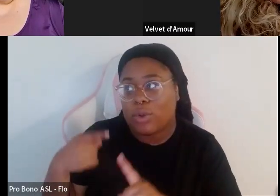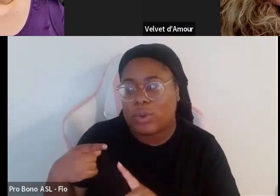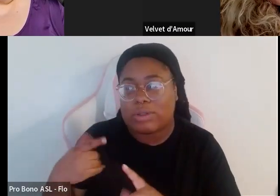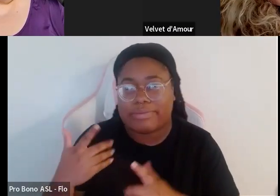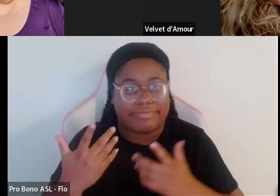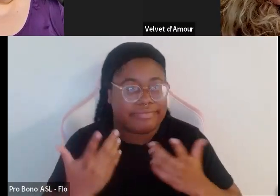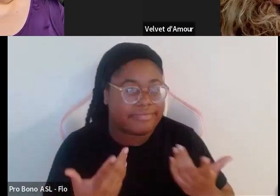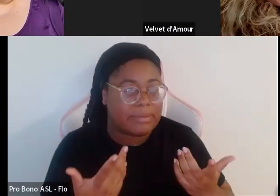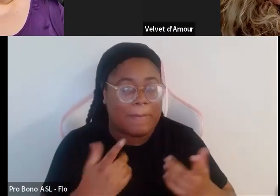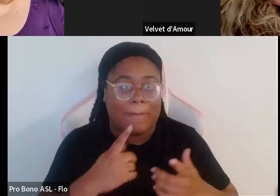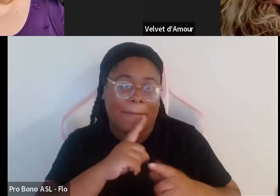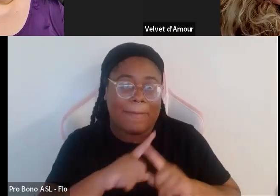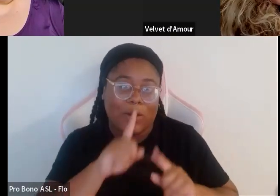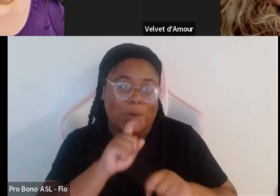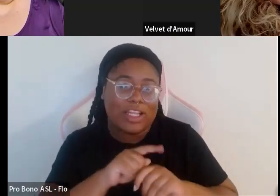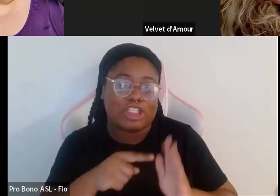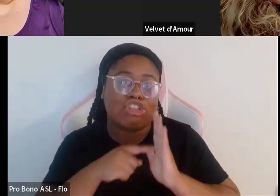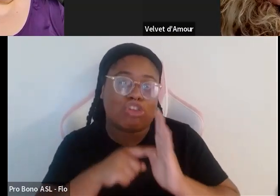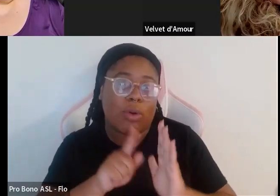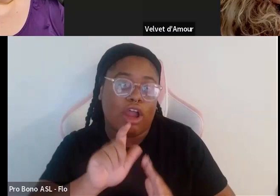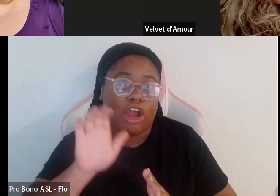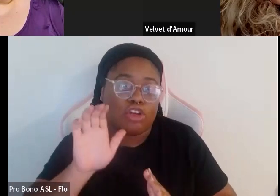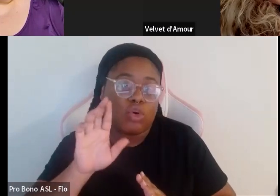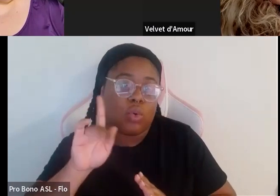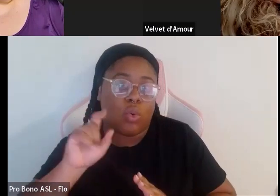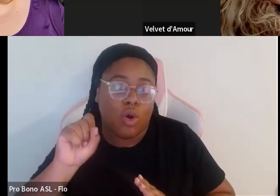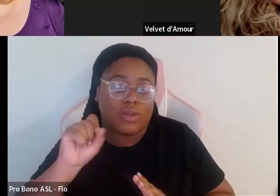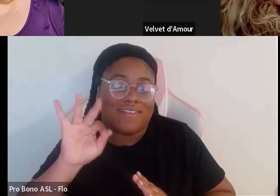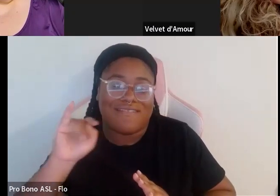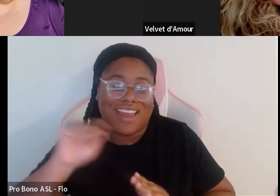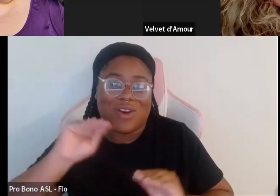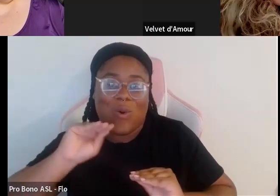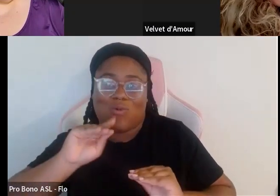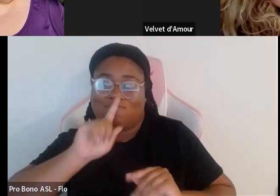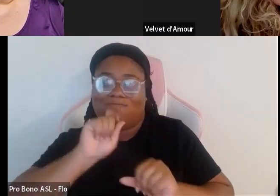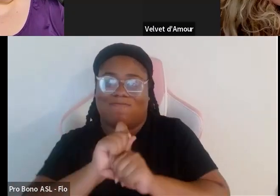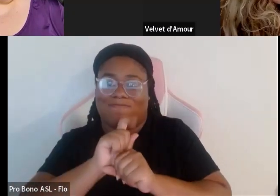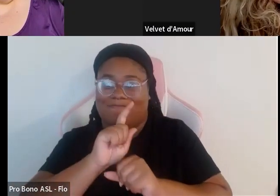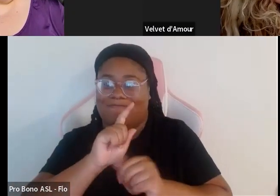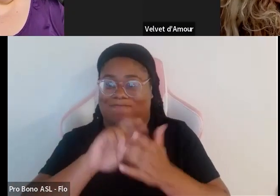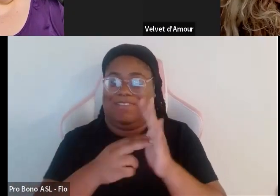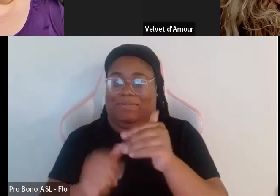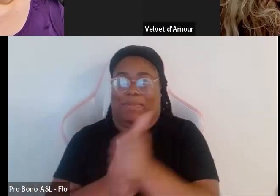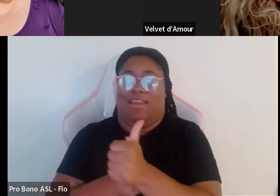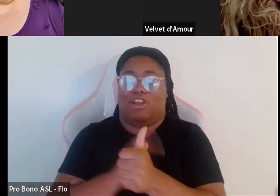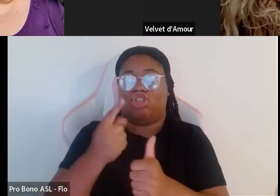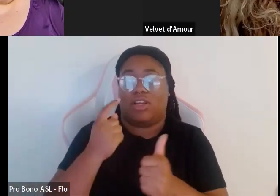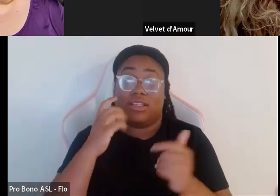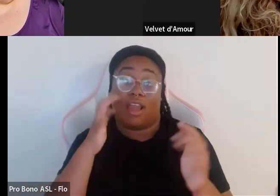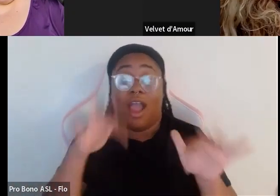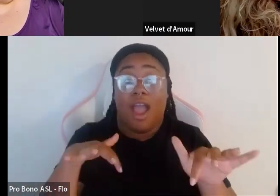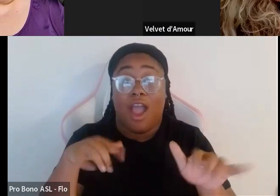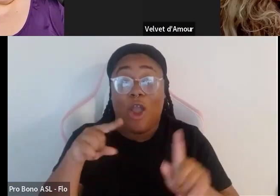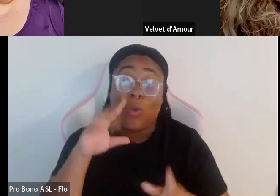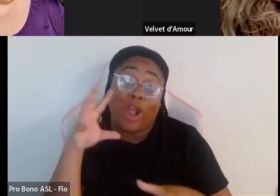know let's just show a hundred rolls of fat and there was nothing really behind that other than this perception of like shock value like oh look we're being inclusive